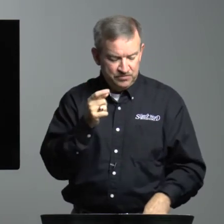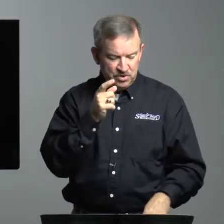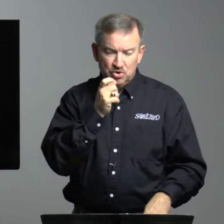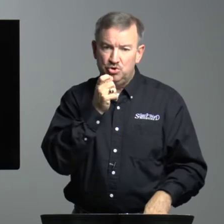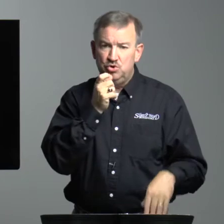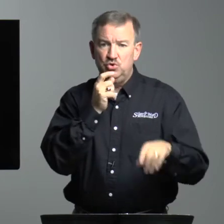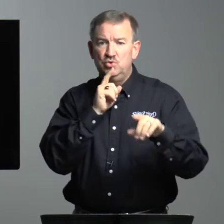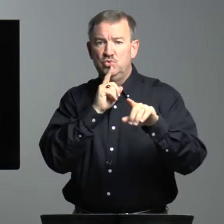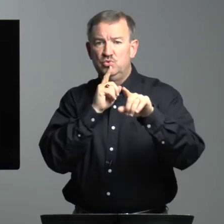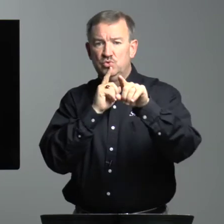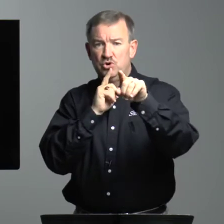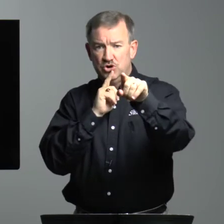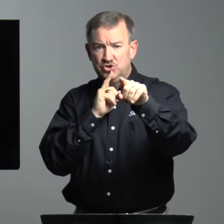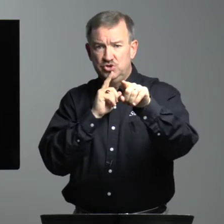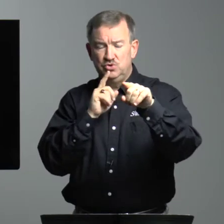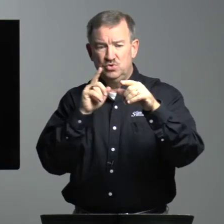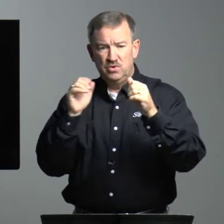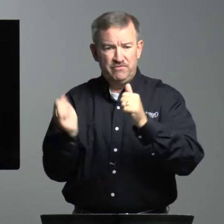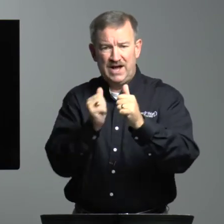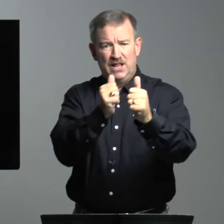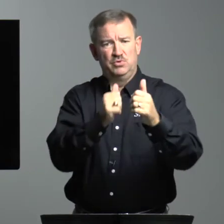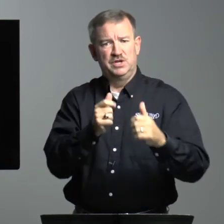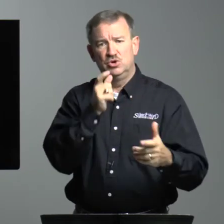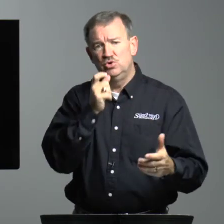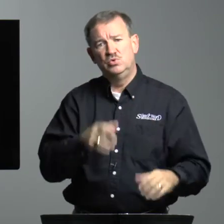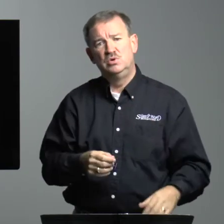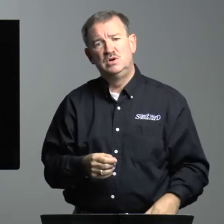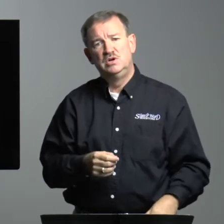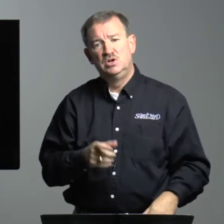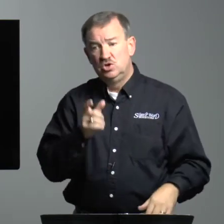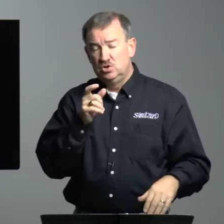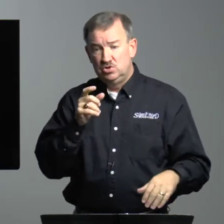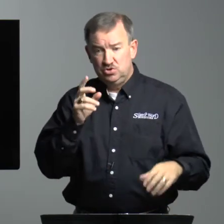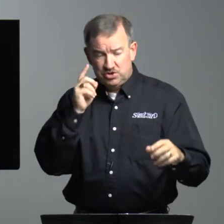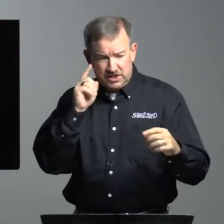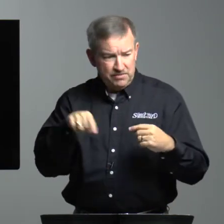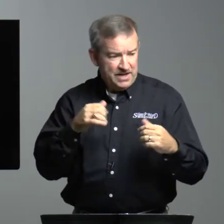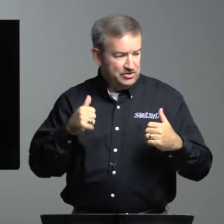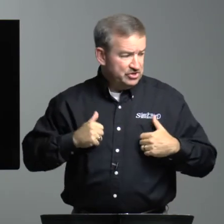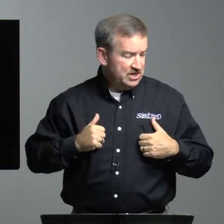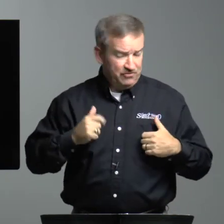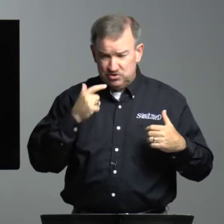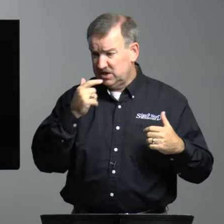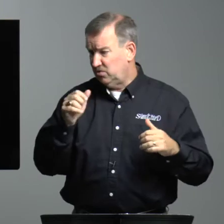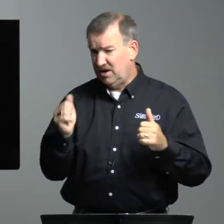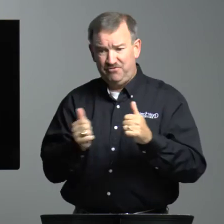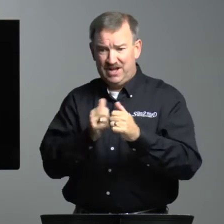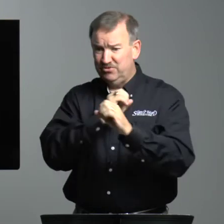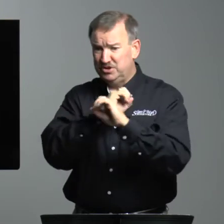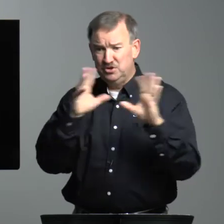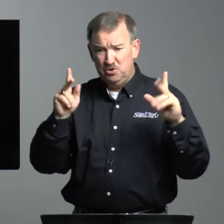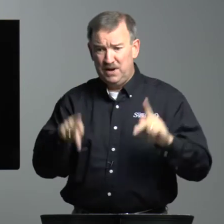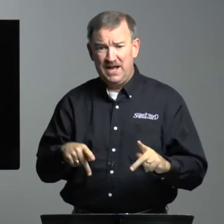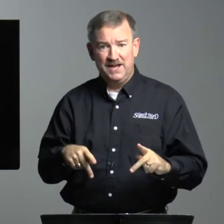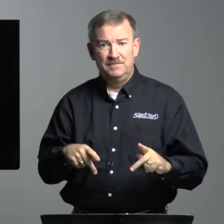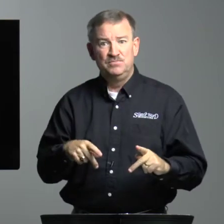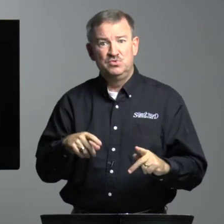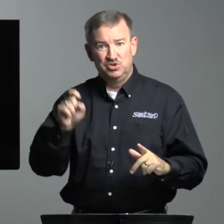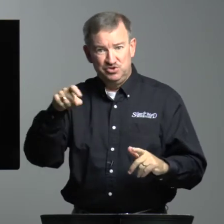who are you following? Who? You think about yourself. You say, well, I'm following nobody. Well, you